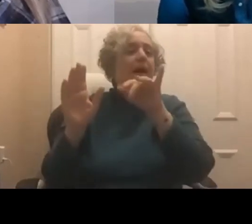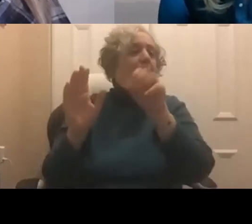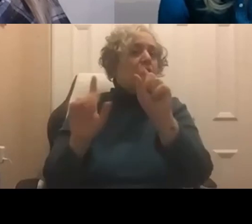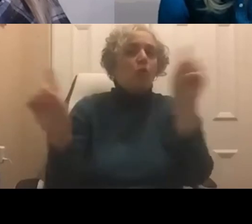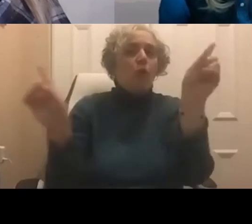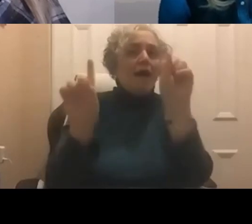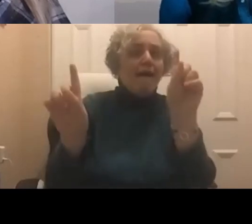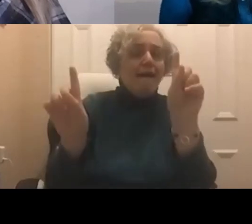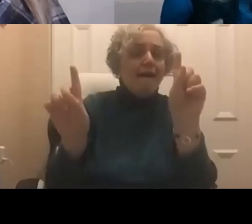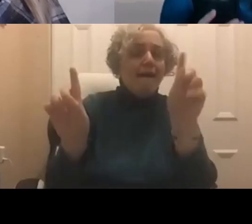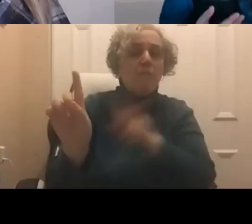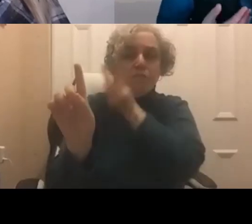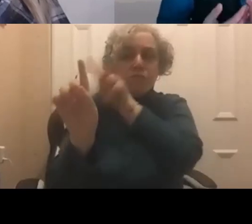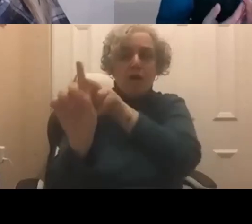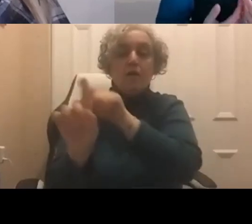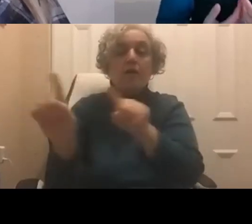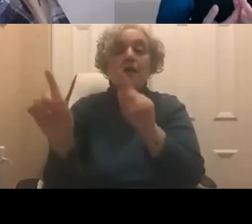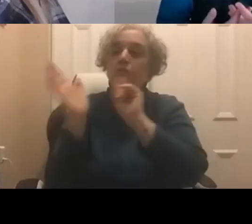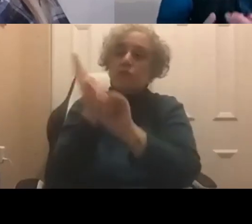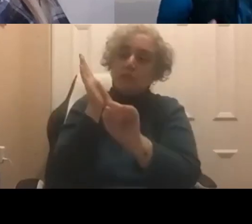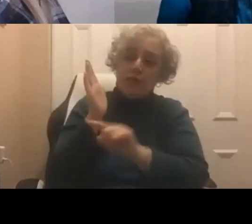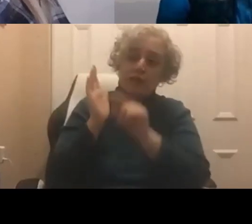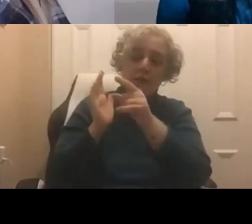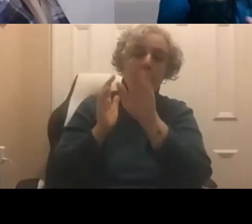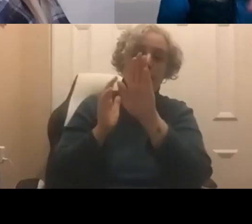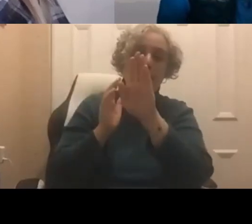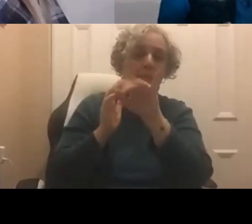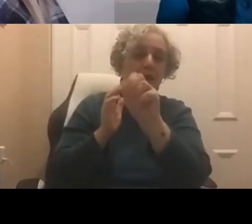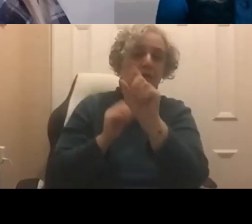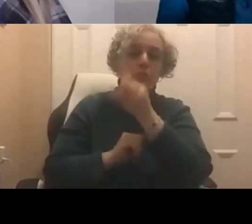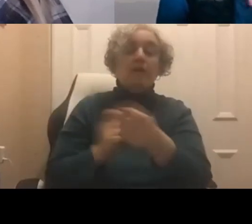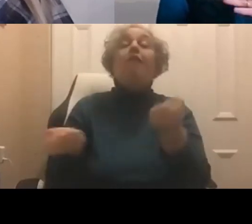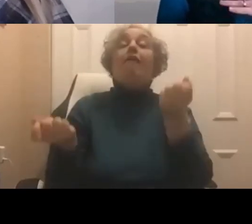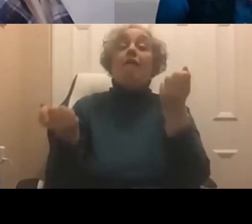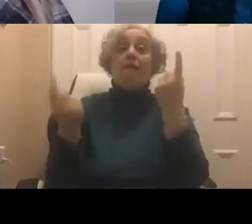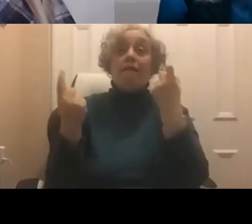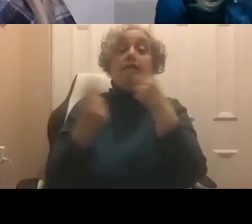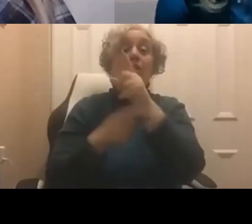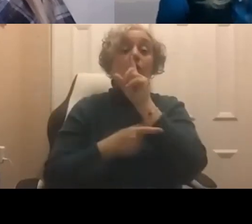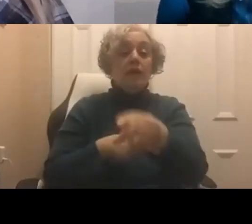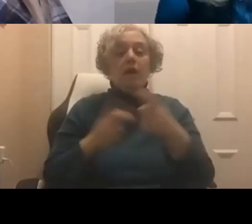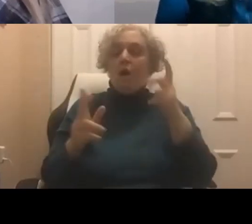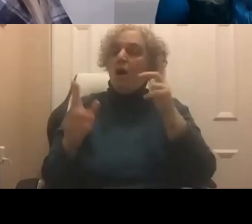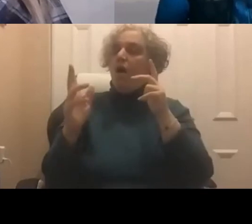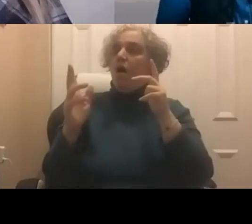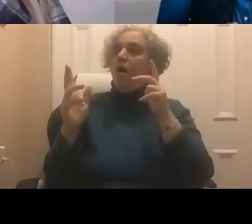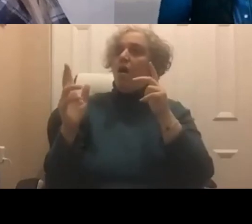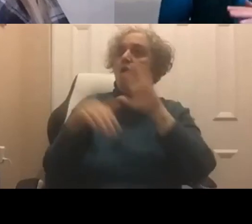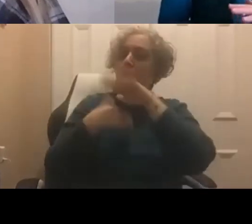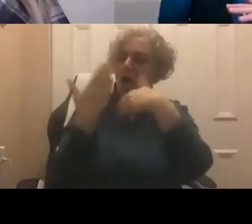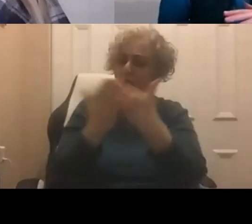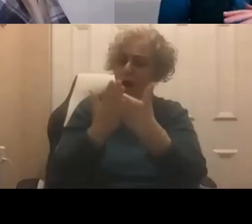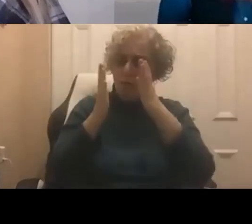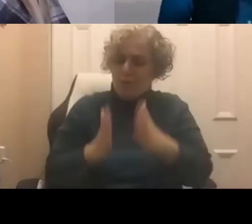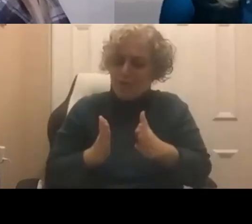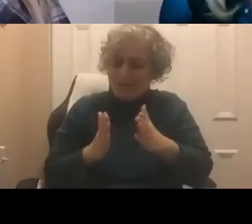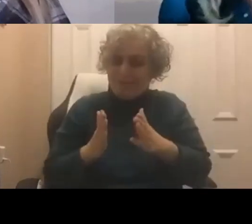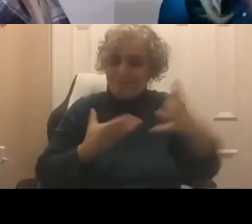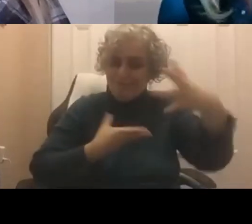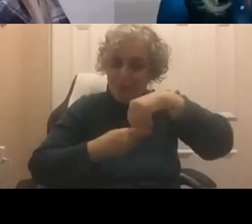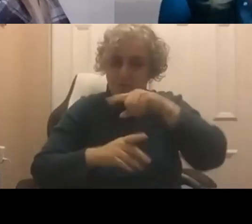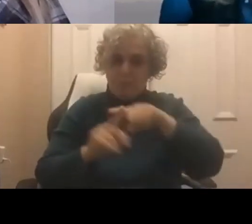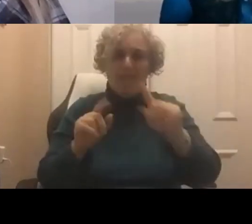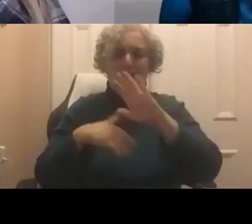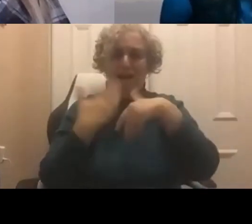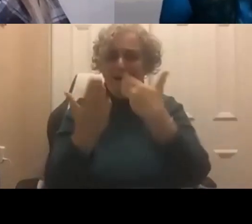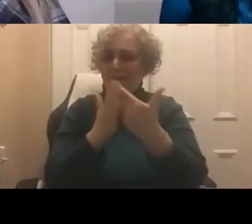check those biases. But it's, I get, I, anytime people say it's all person, I get concerned, and anytime they say it's all